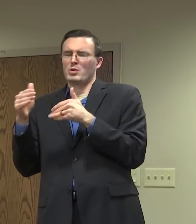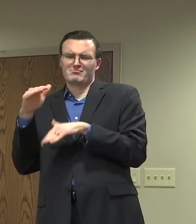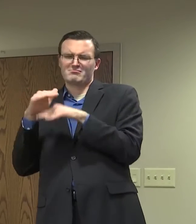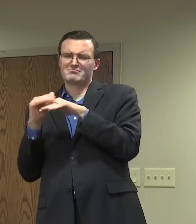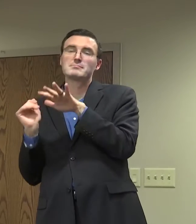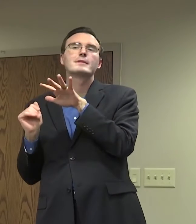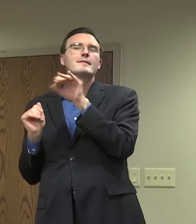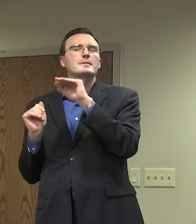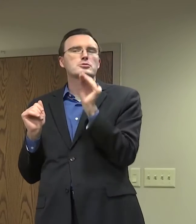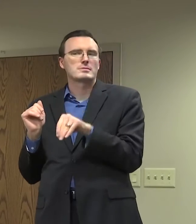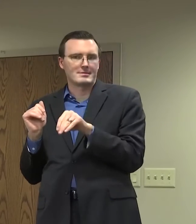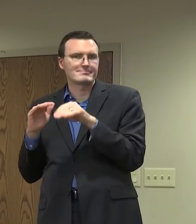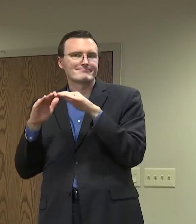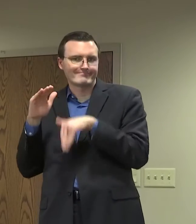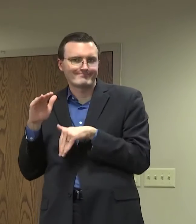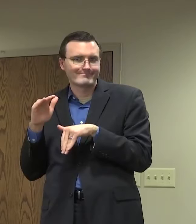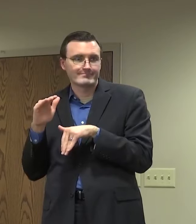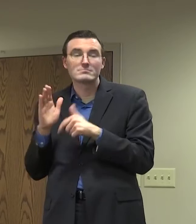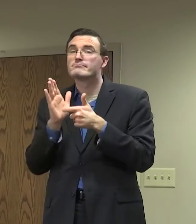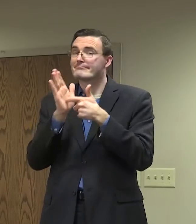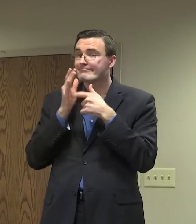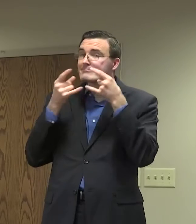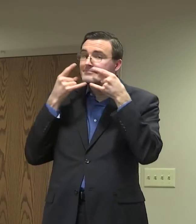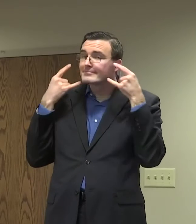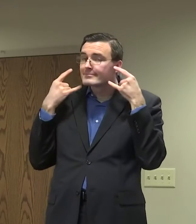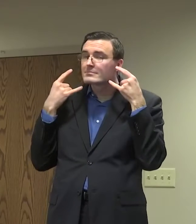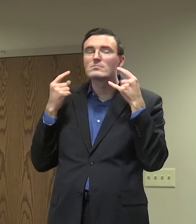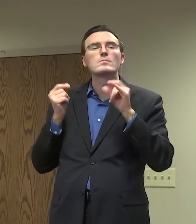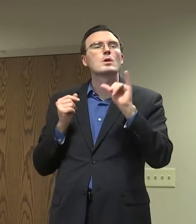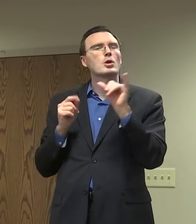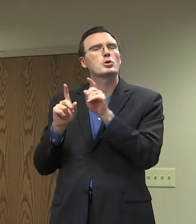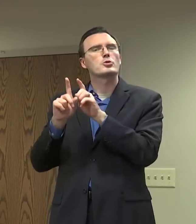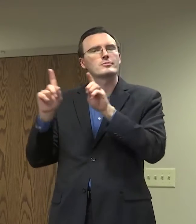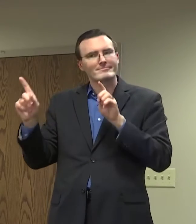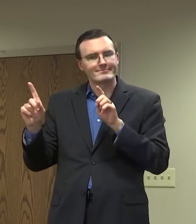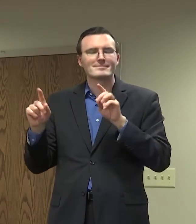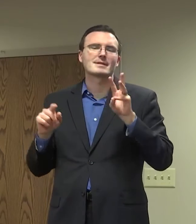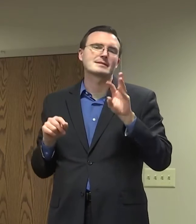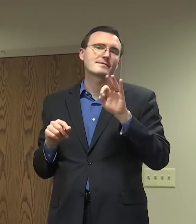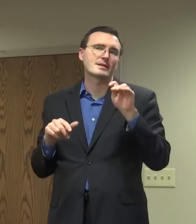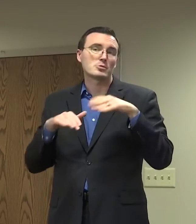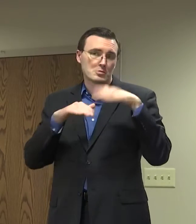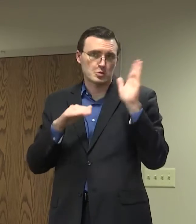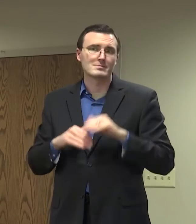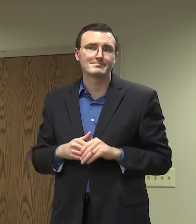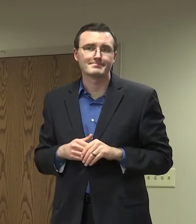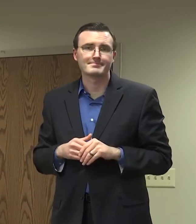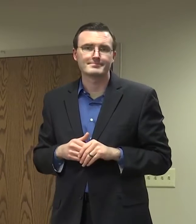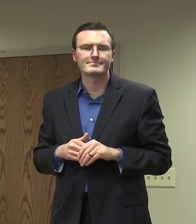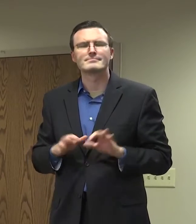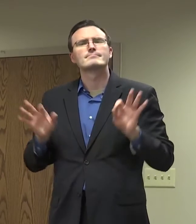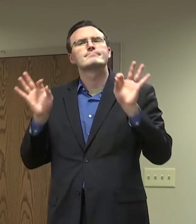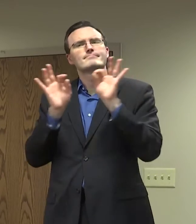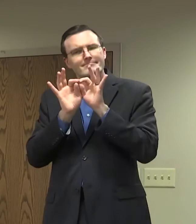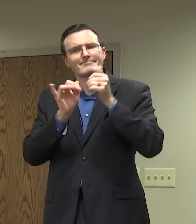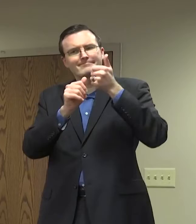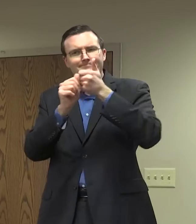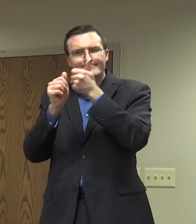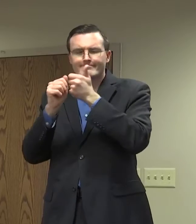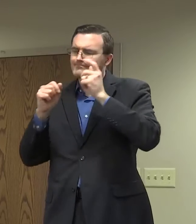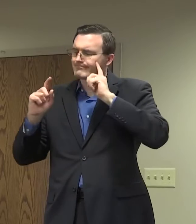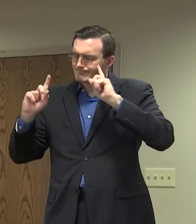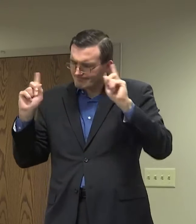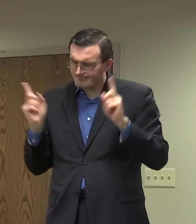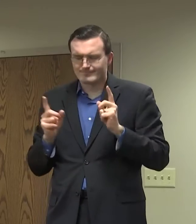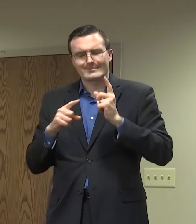coverings and masks are required, and social distancing of a minimum of six feet. We have to continue to be vigilant to prevent